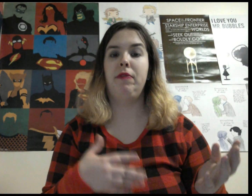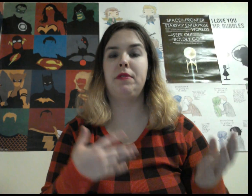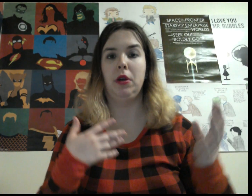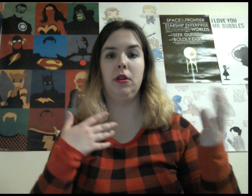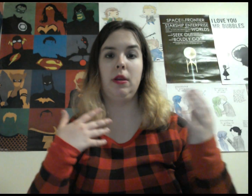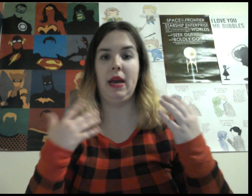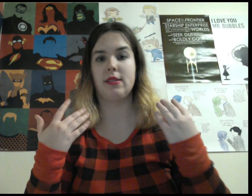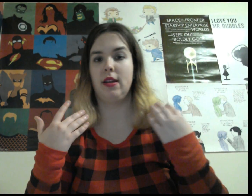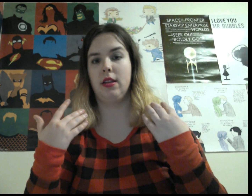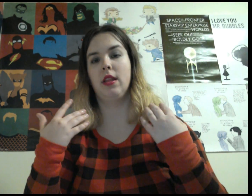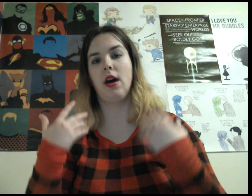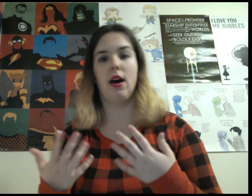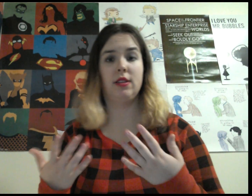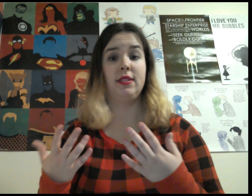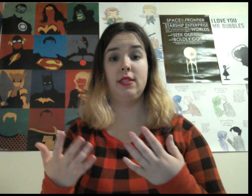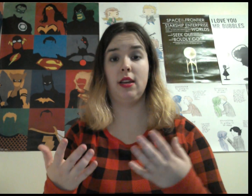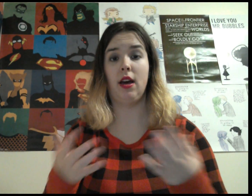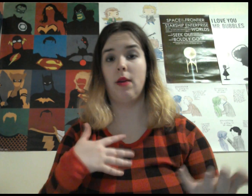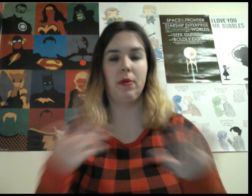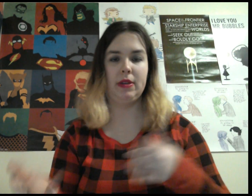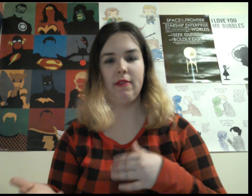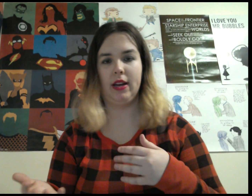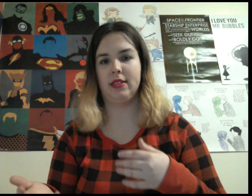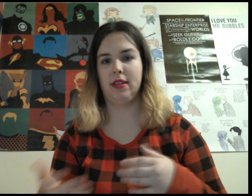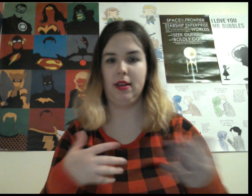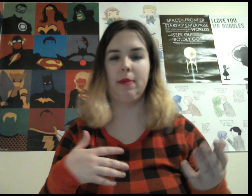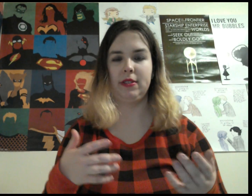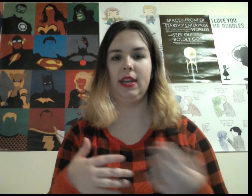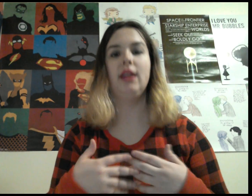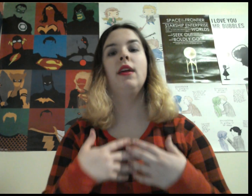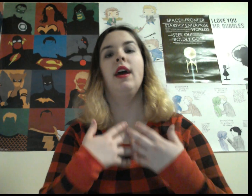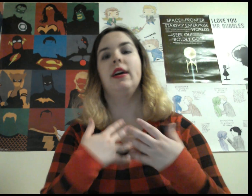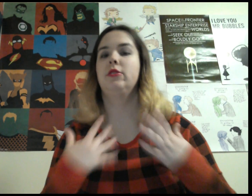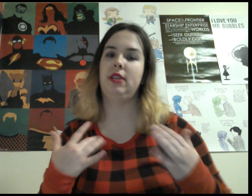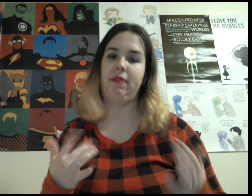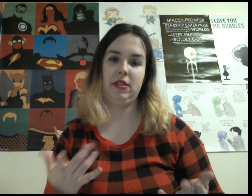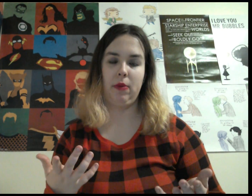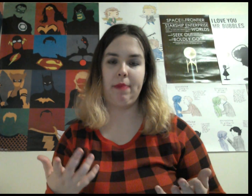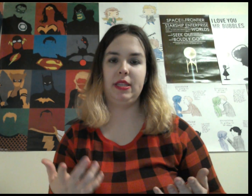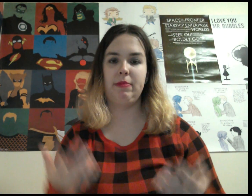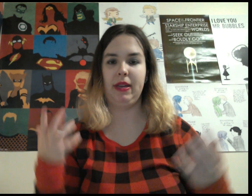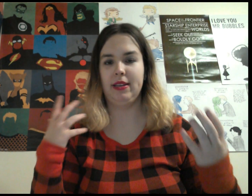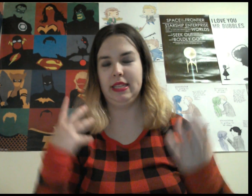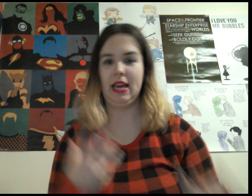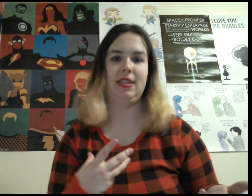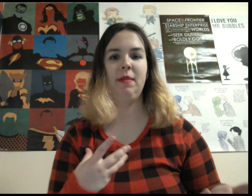turned their backs on to the Wizard of Oz in the Emerald City. As soon as they finished the weapons. Because last time